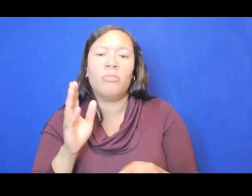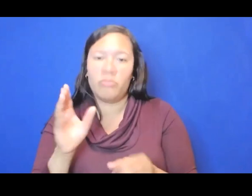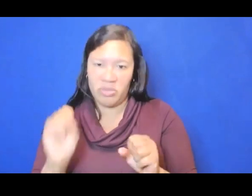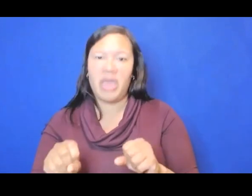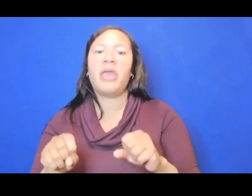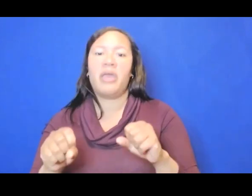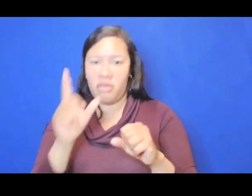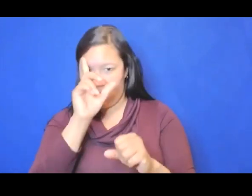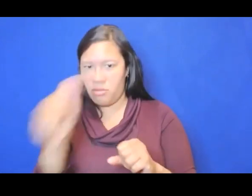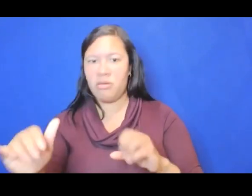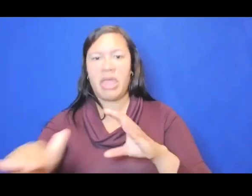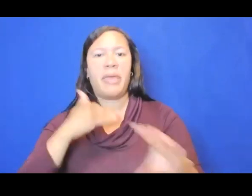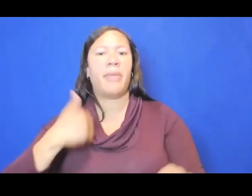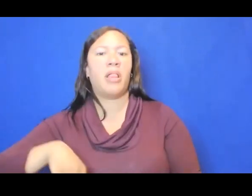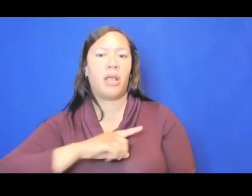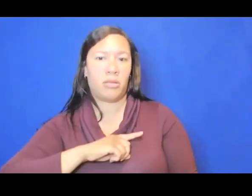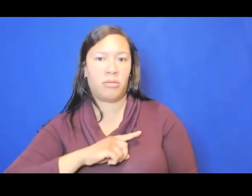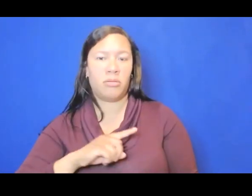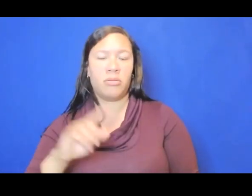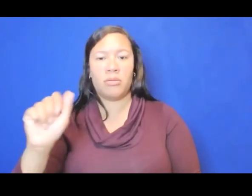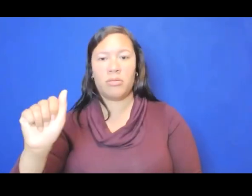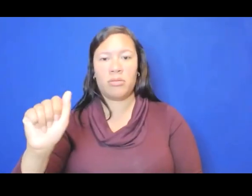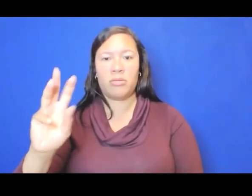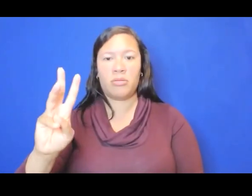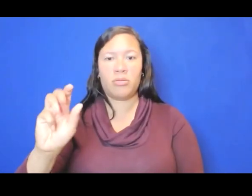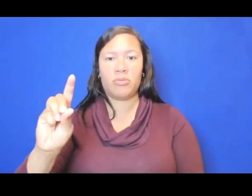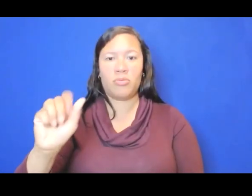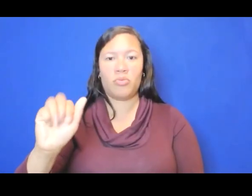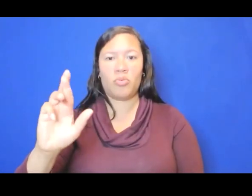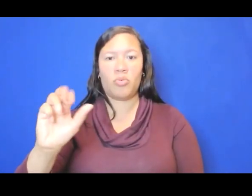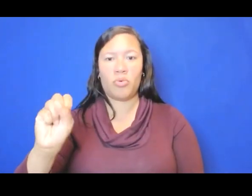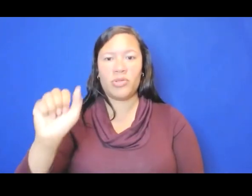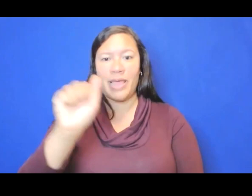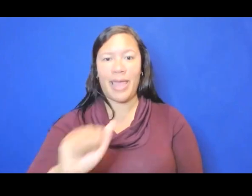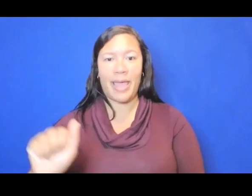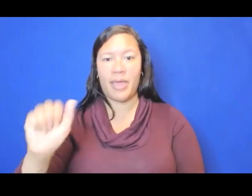please do feel free to email us at awards at creativecapital.org.